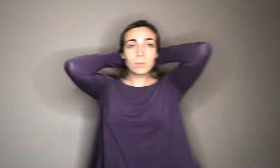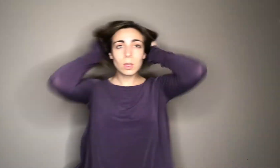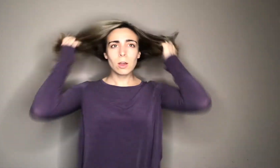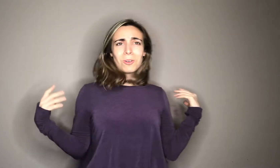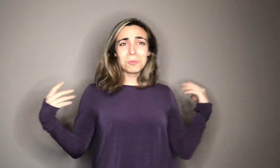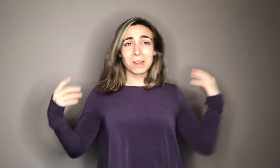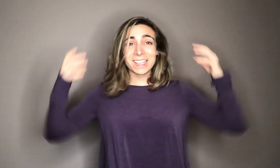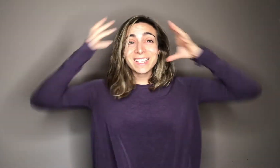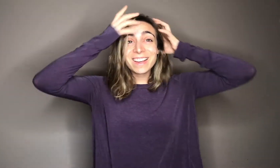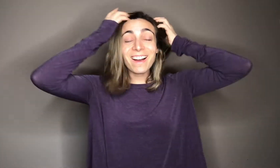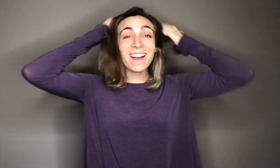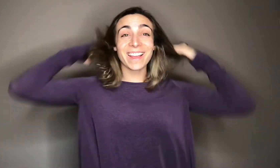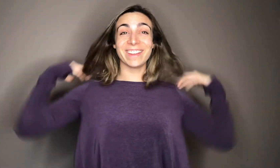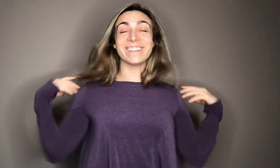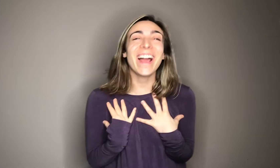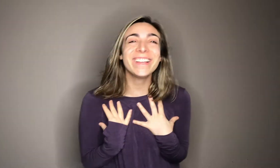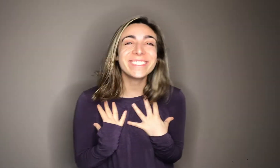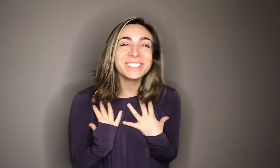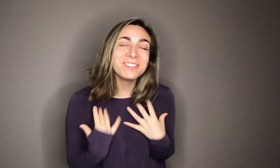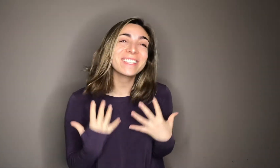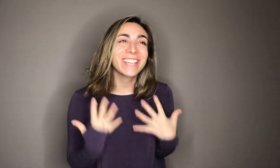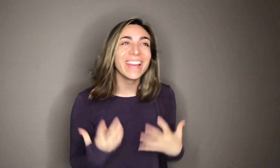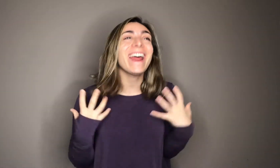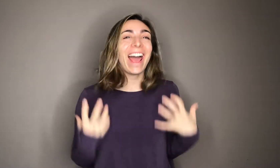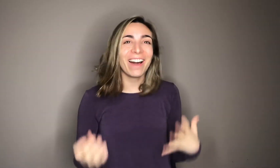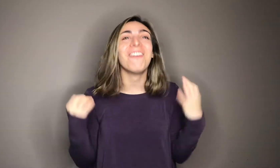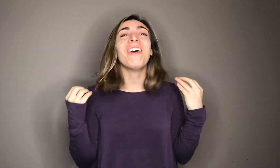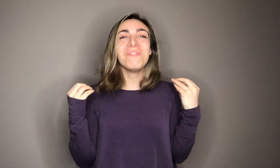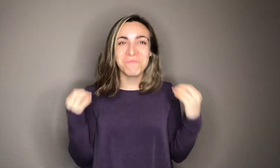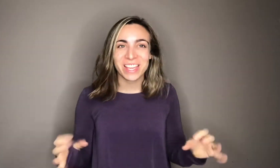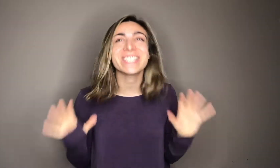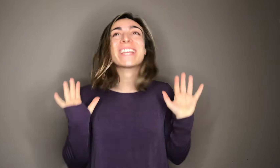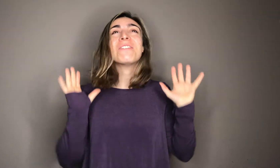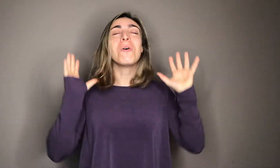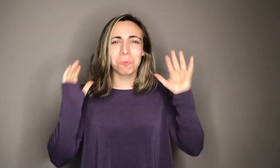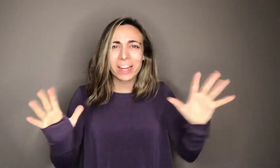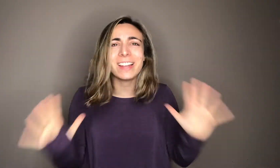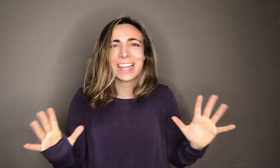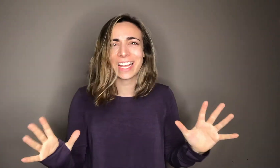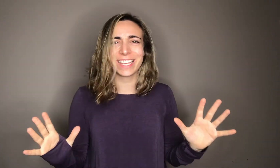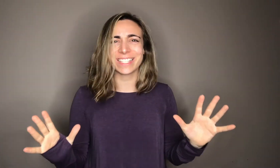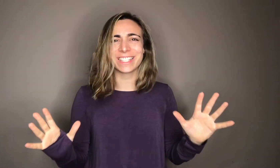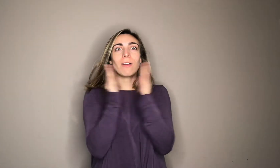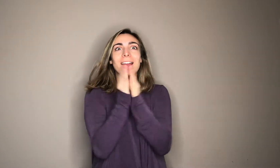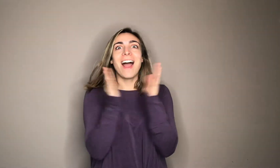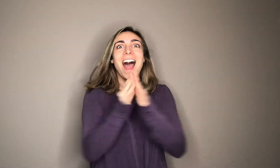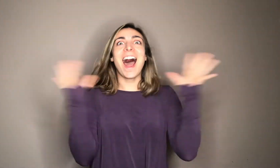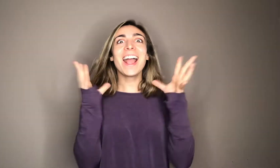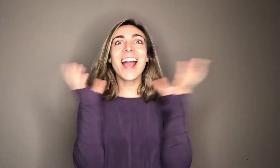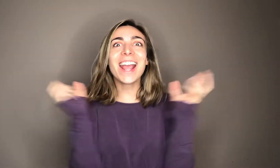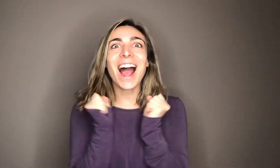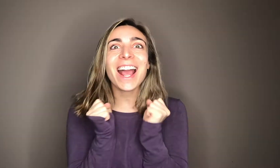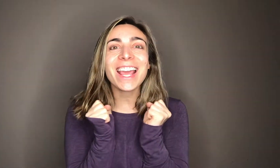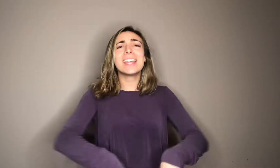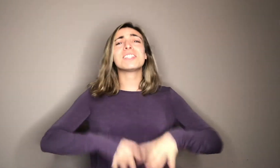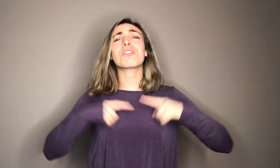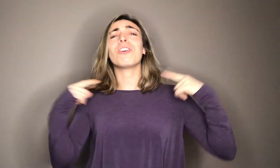oh my god I just forget how amazing ring lighting is all right hi hi hi it is your girl